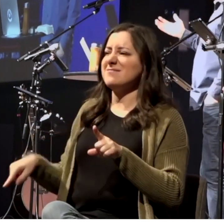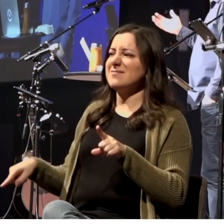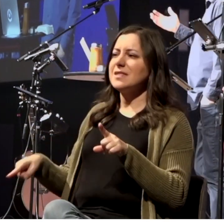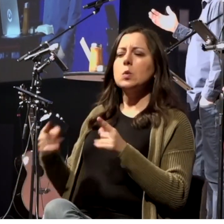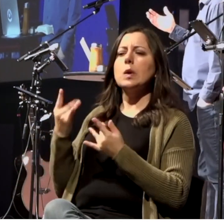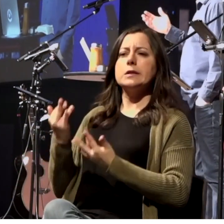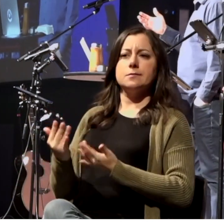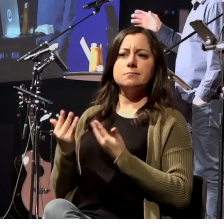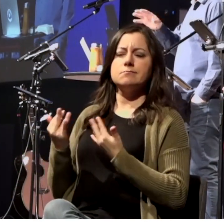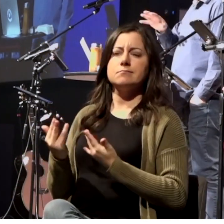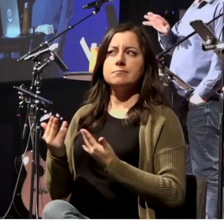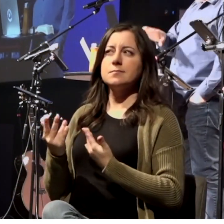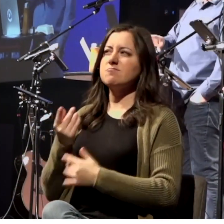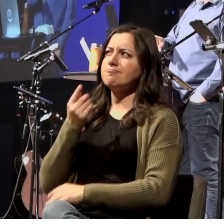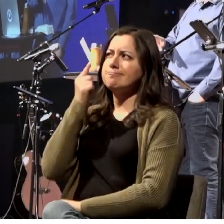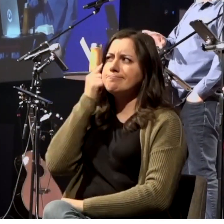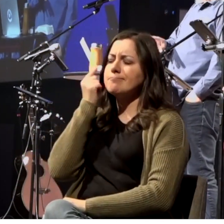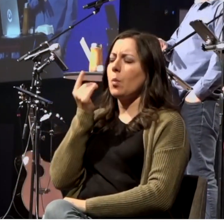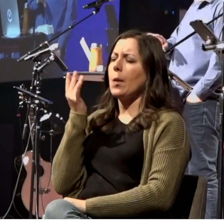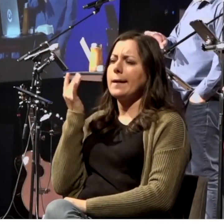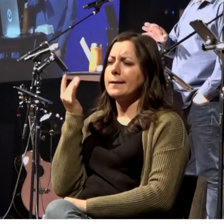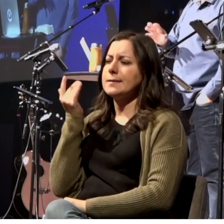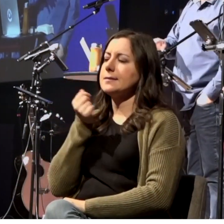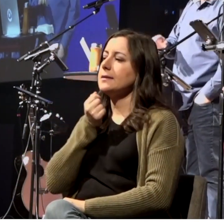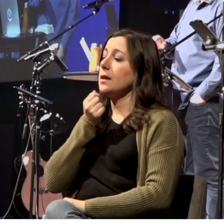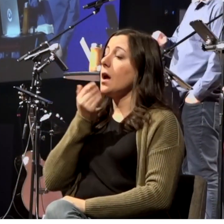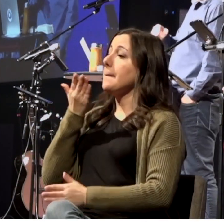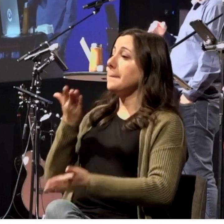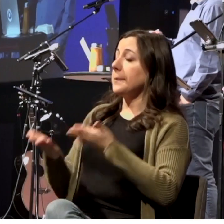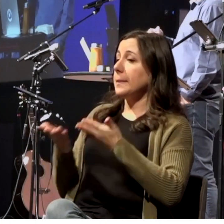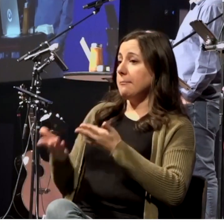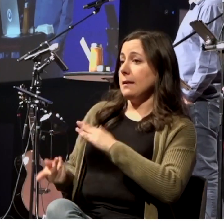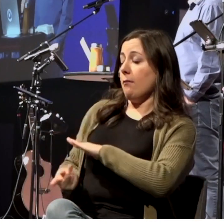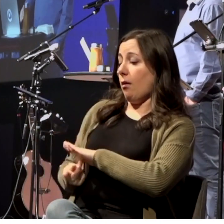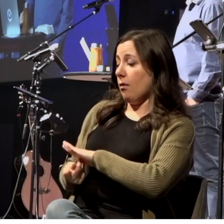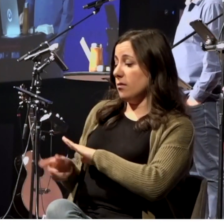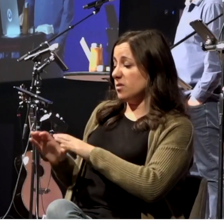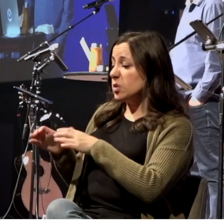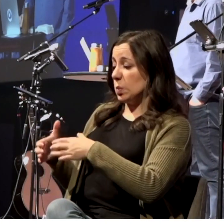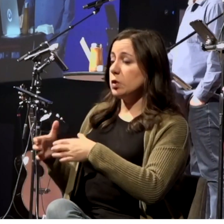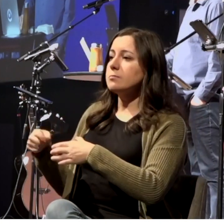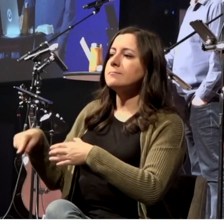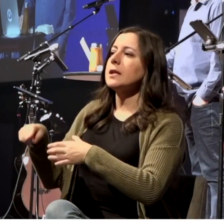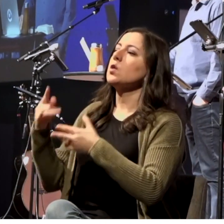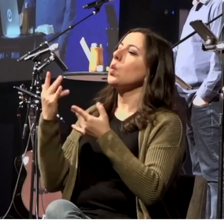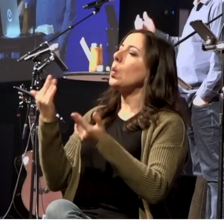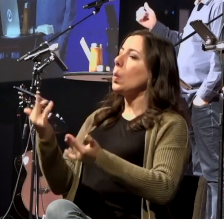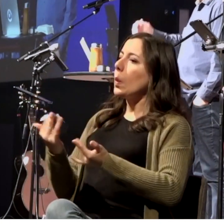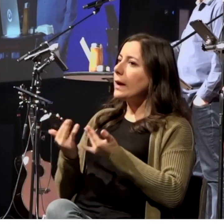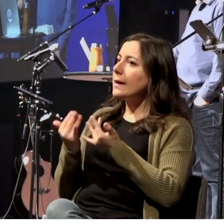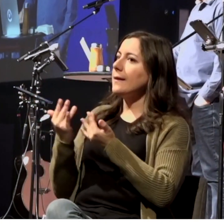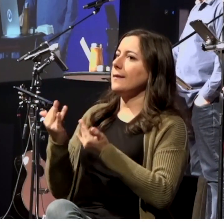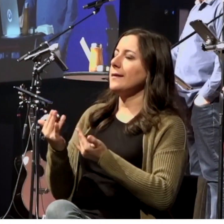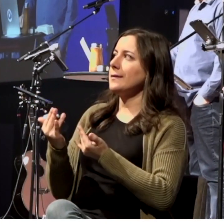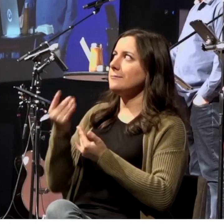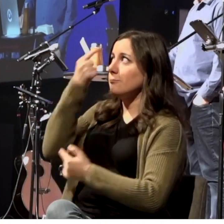And it's very possible what they did was they spent this time waiting upon God. In fact, Warren Wiersbe, he